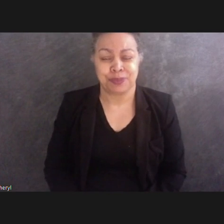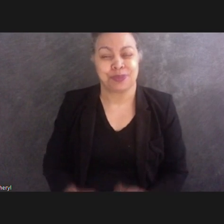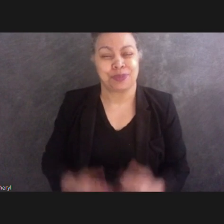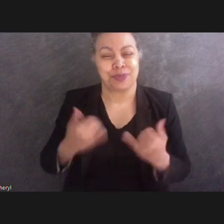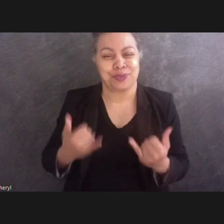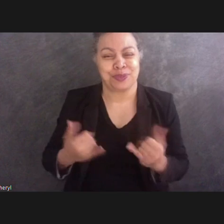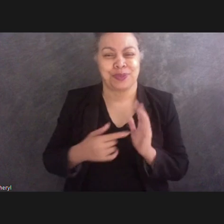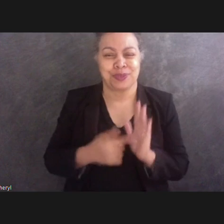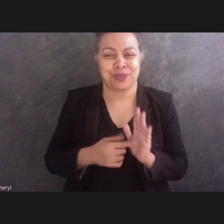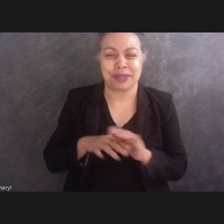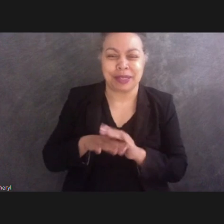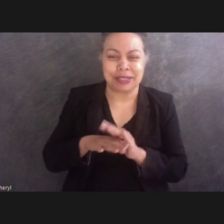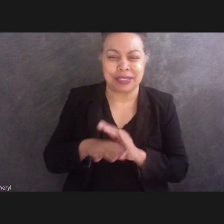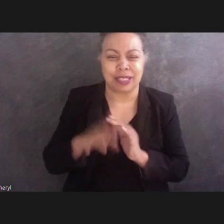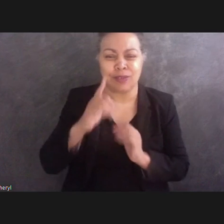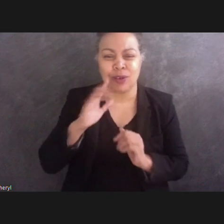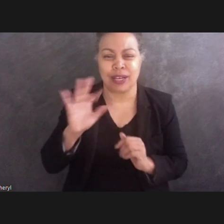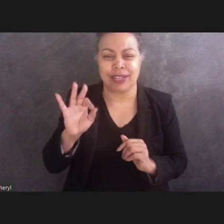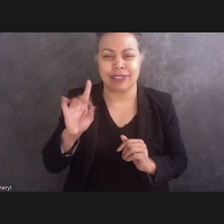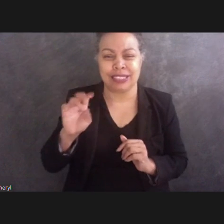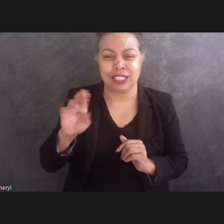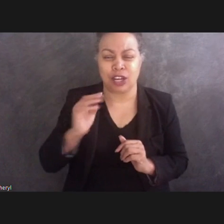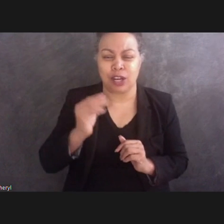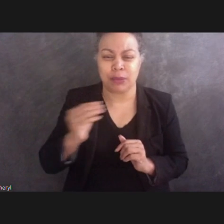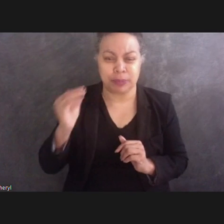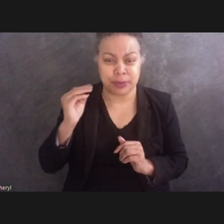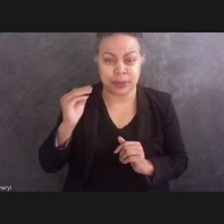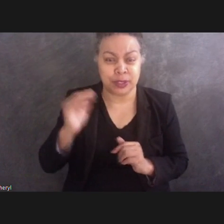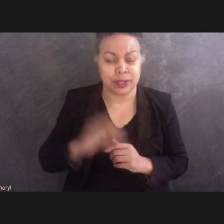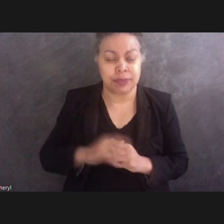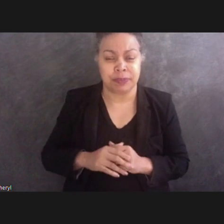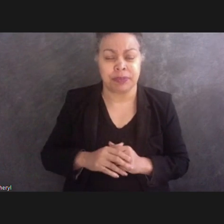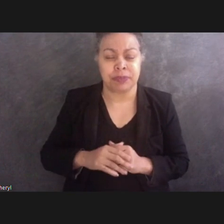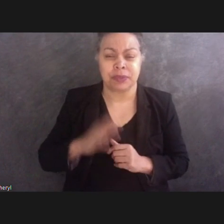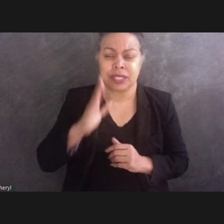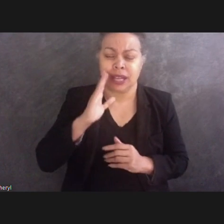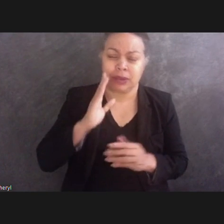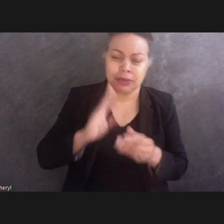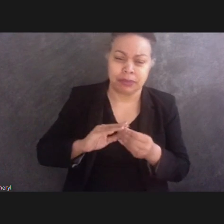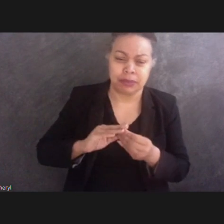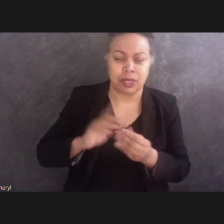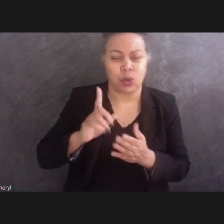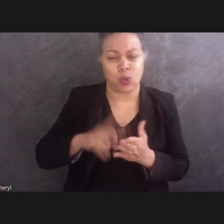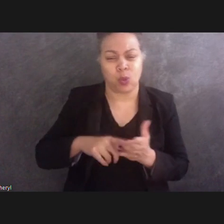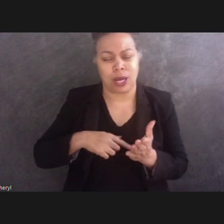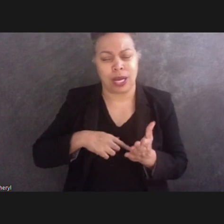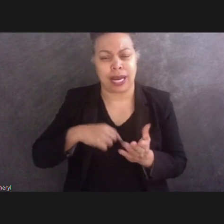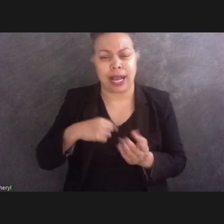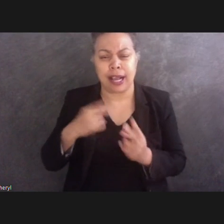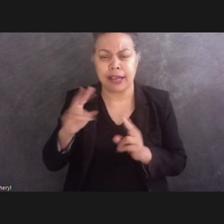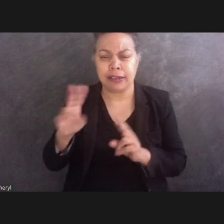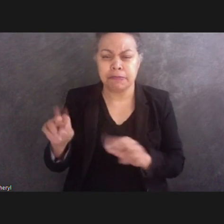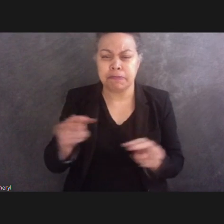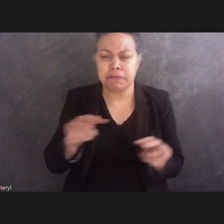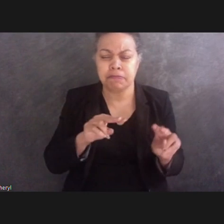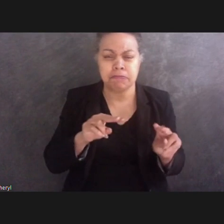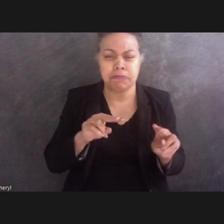of the FDR Memorial. I will share observations that I made during my visit in March and I will make some